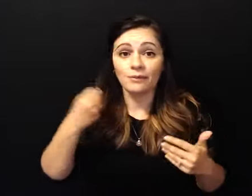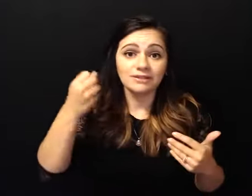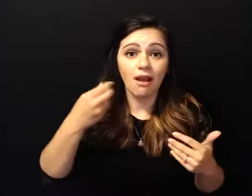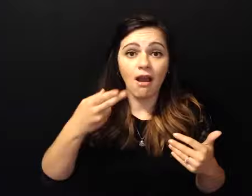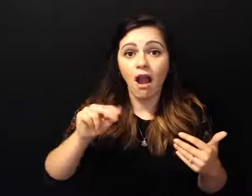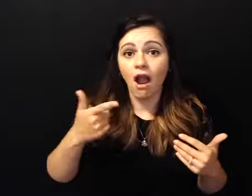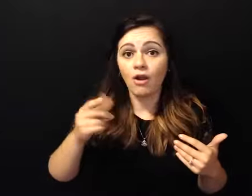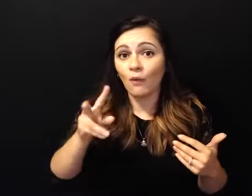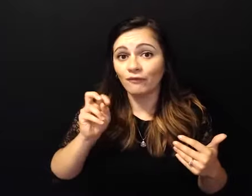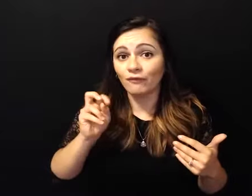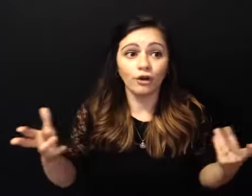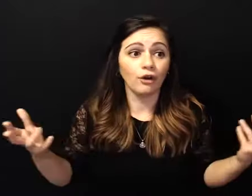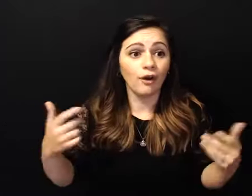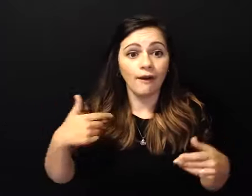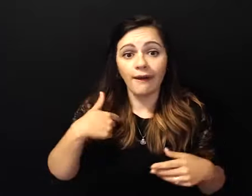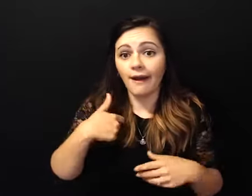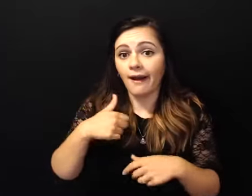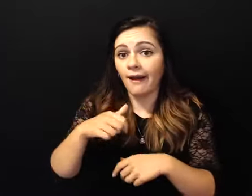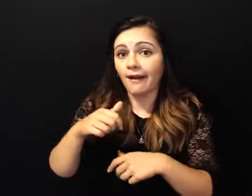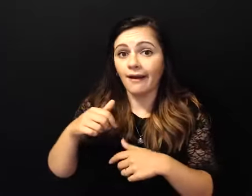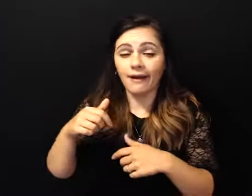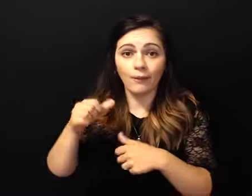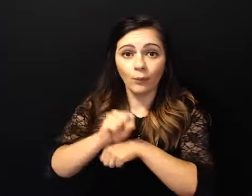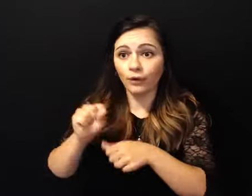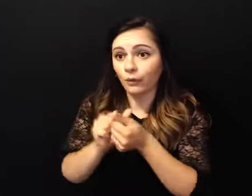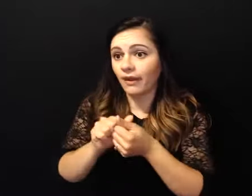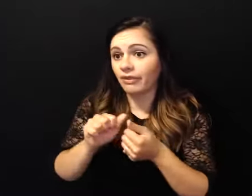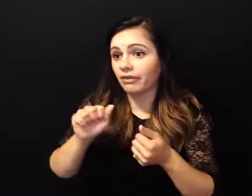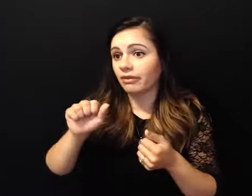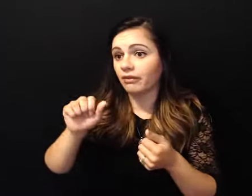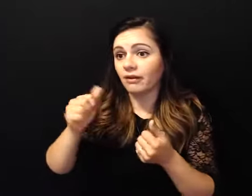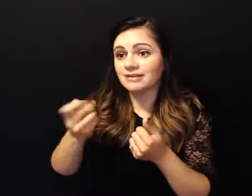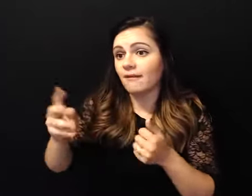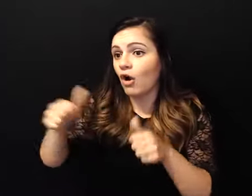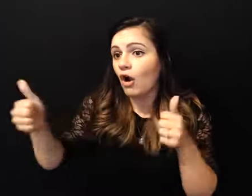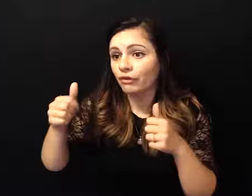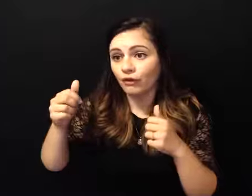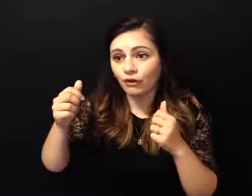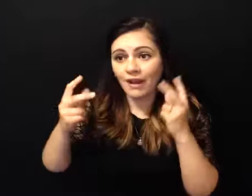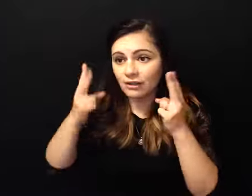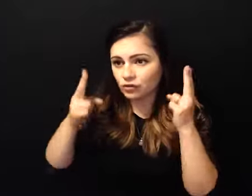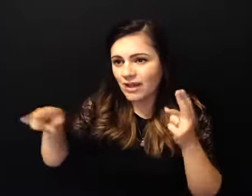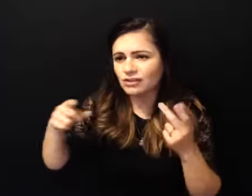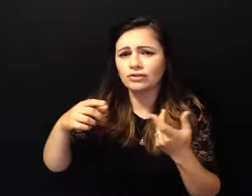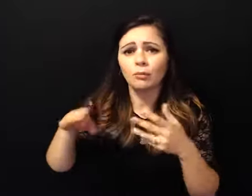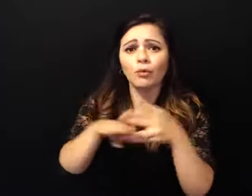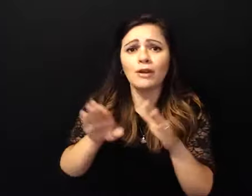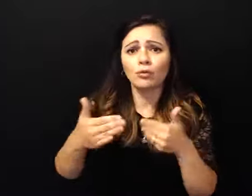uh the break room was always full of people uh smoking or eating or telling jokes or and this